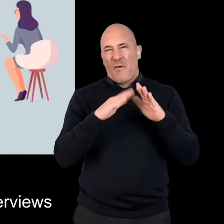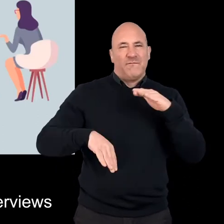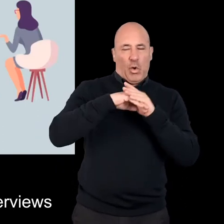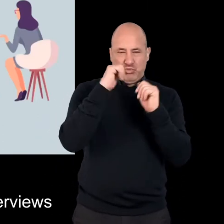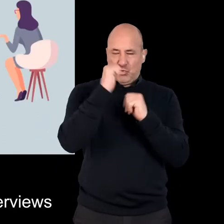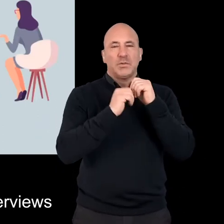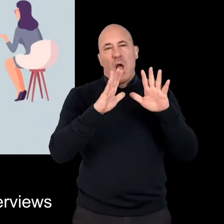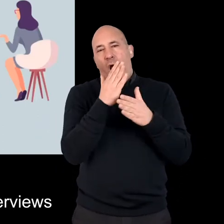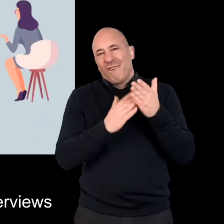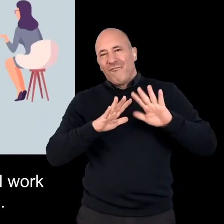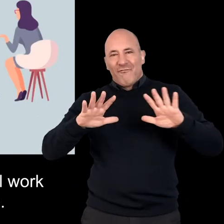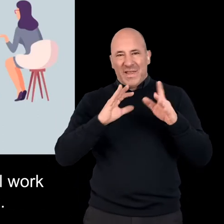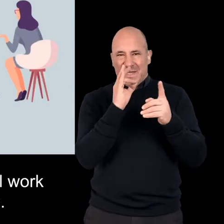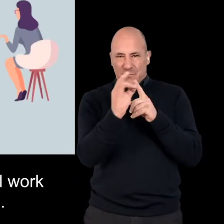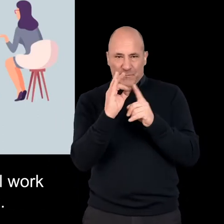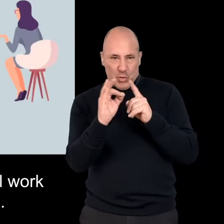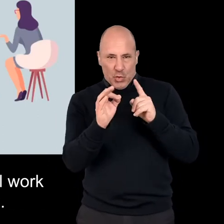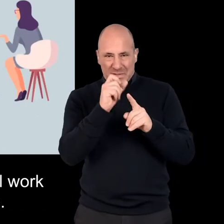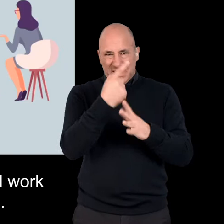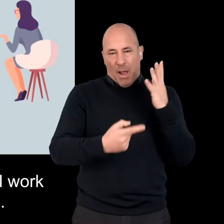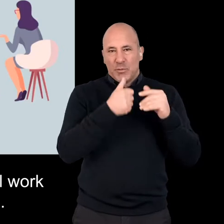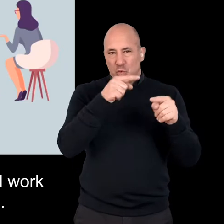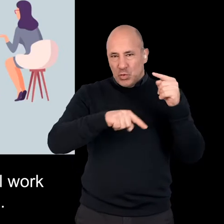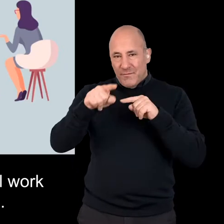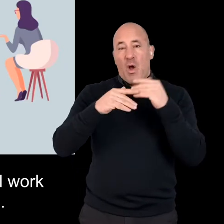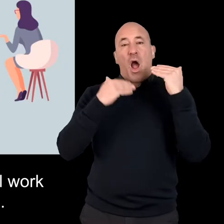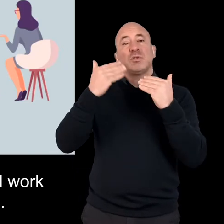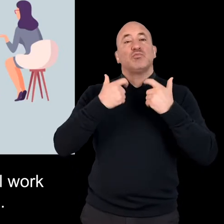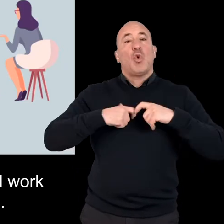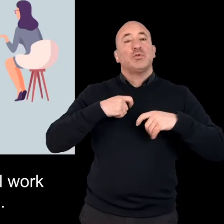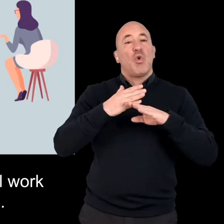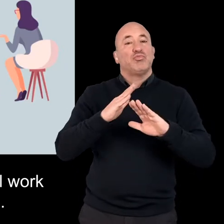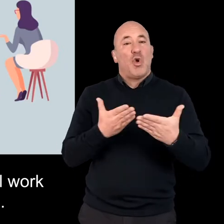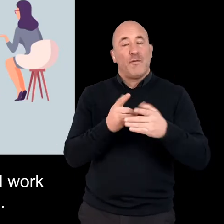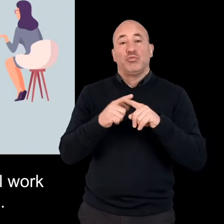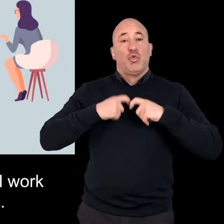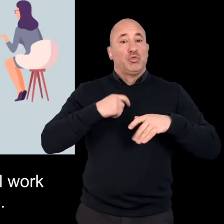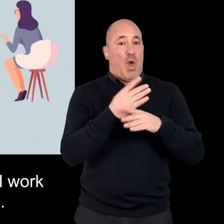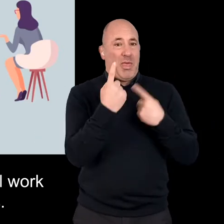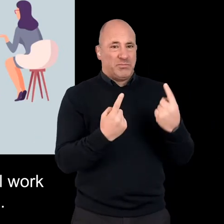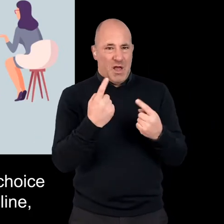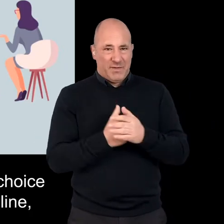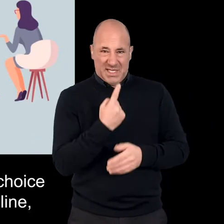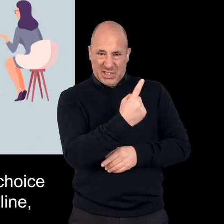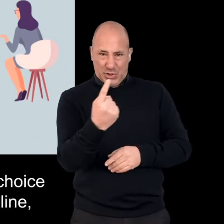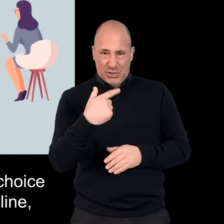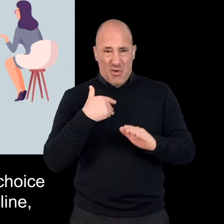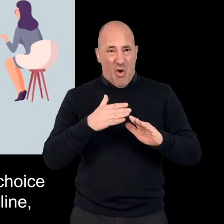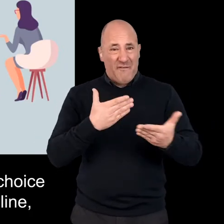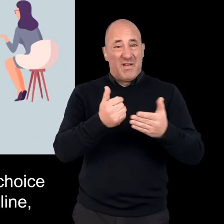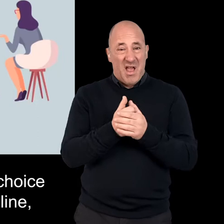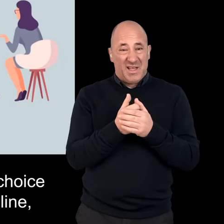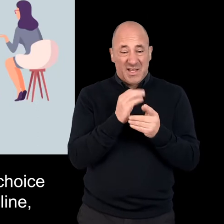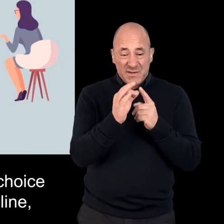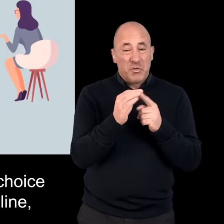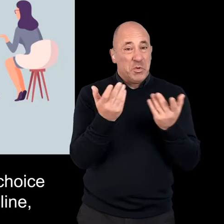semi-structured interviews with disabled users of adult social work services and social workers. Each participant was offered